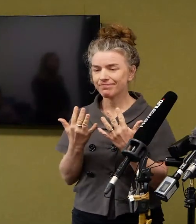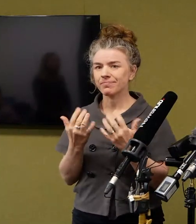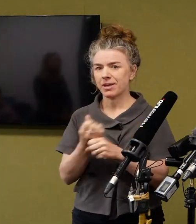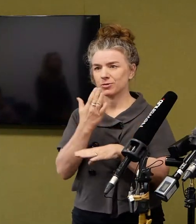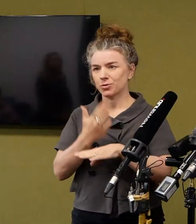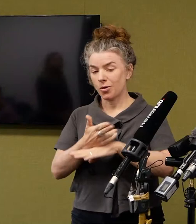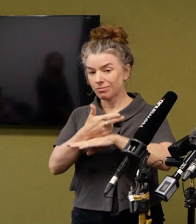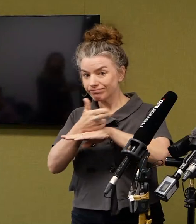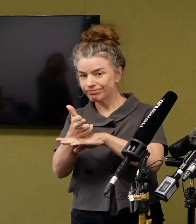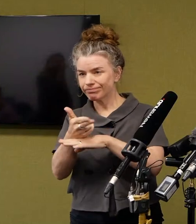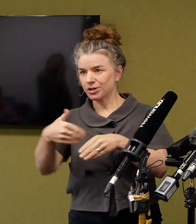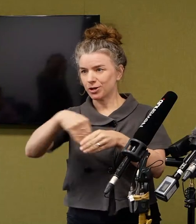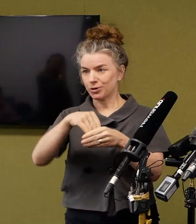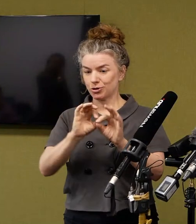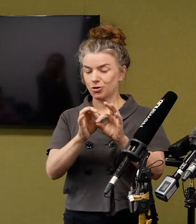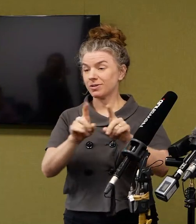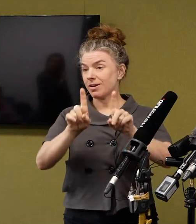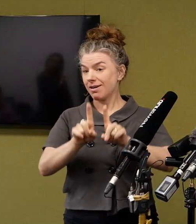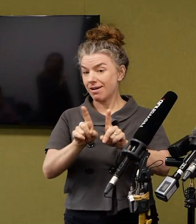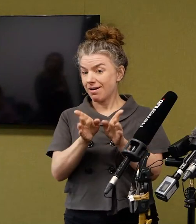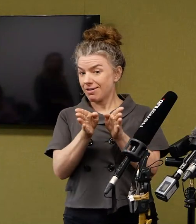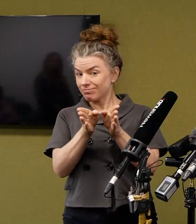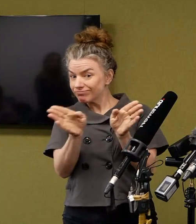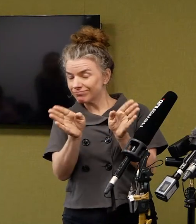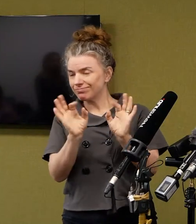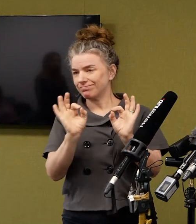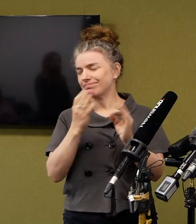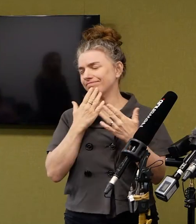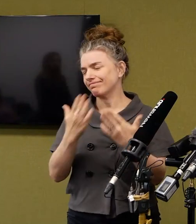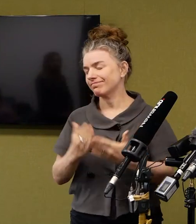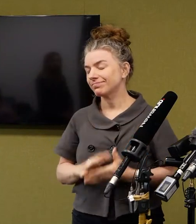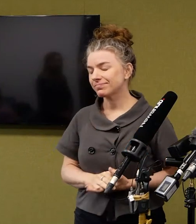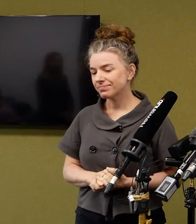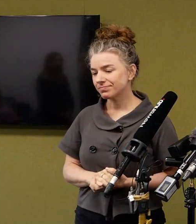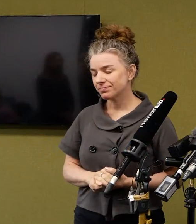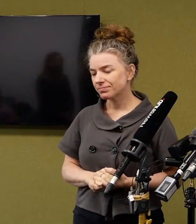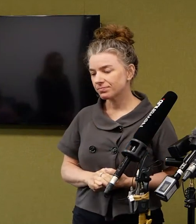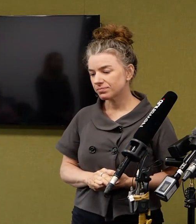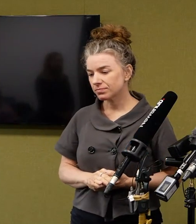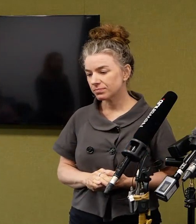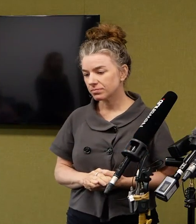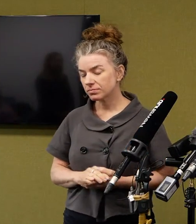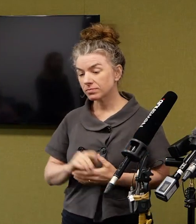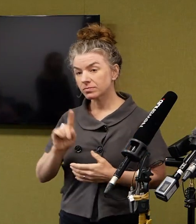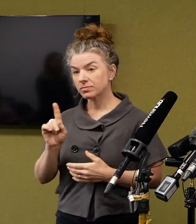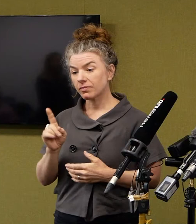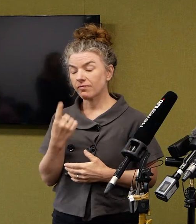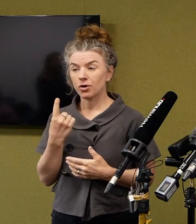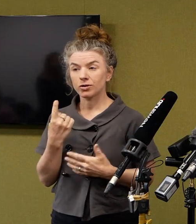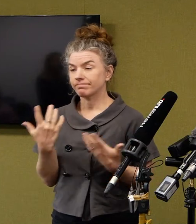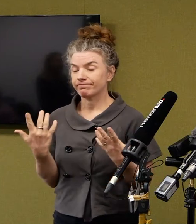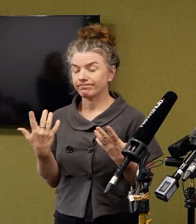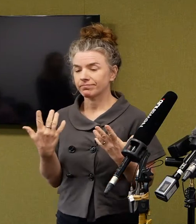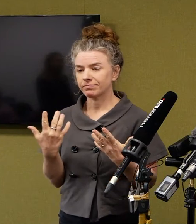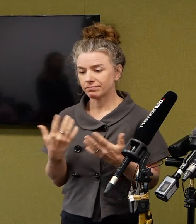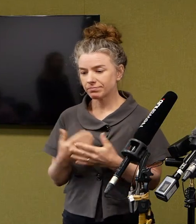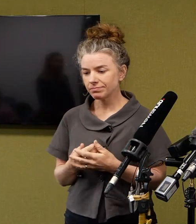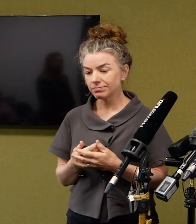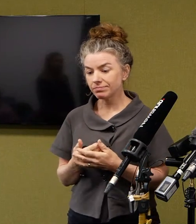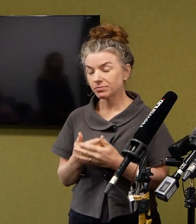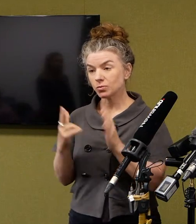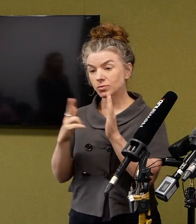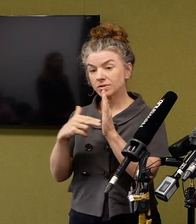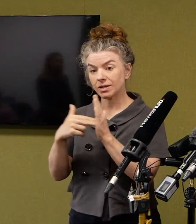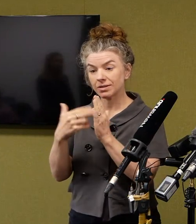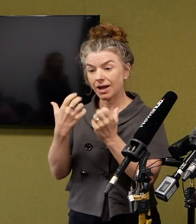sign language interpreter in your frame. So first I want to just start by saying that currently we